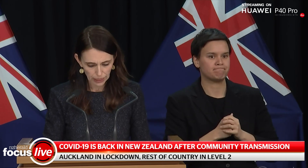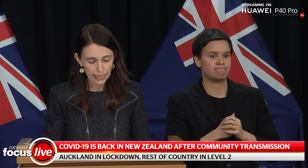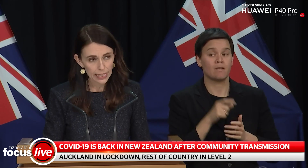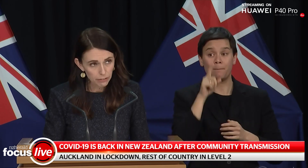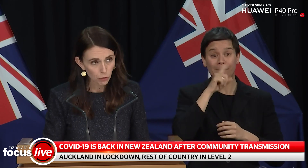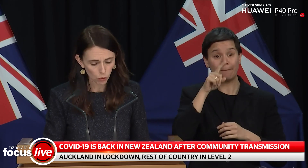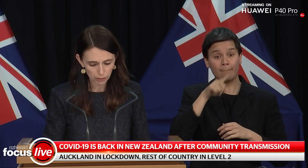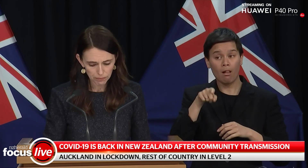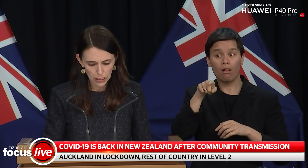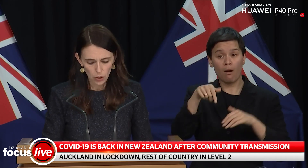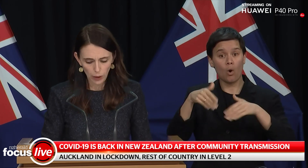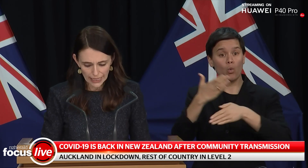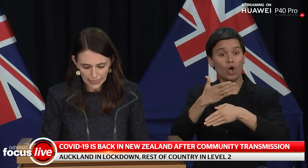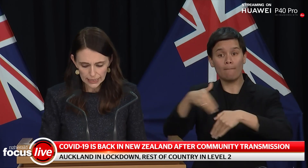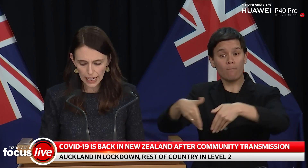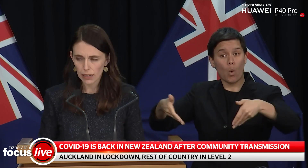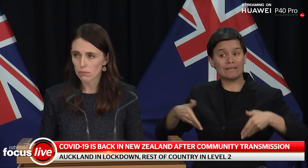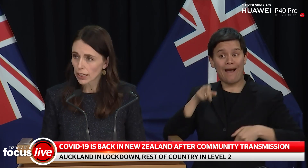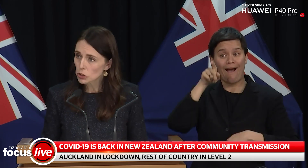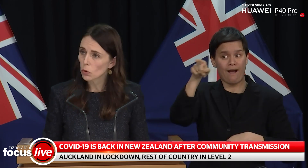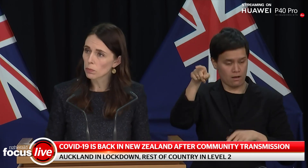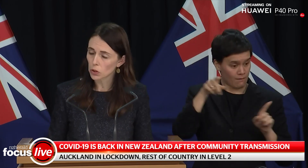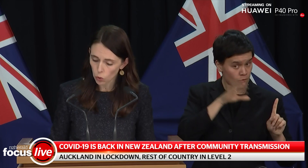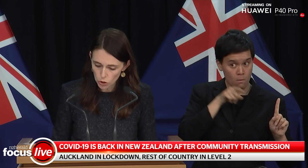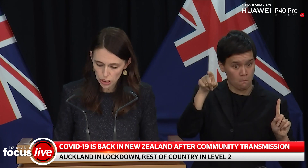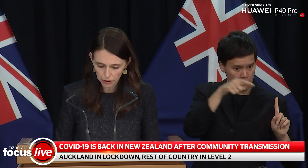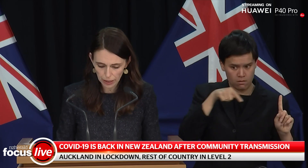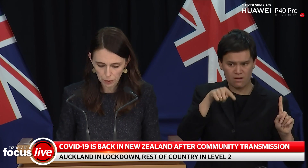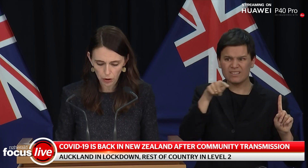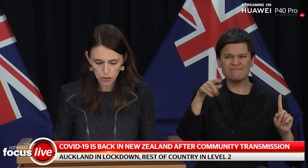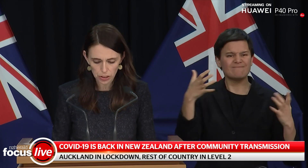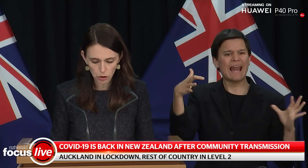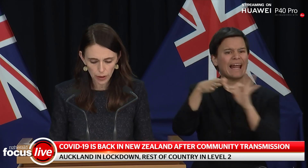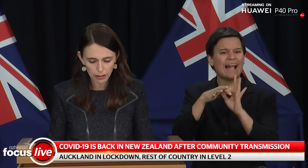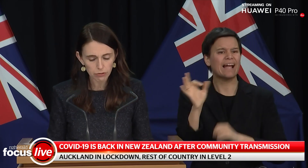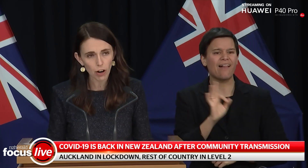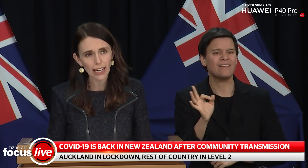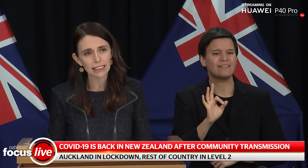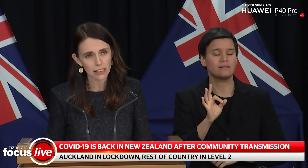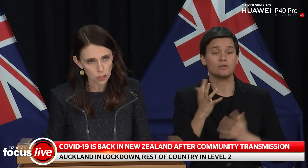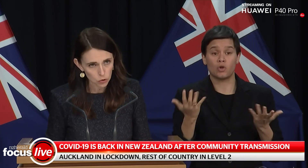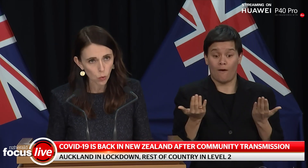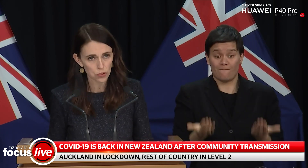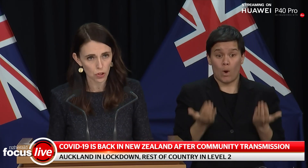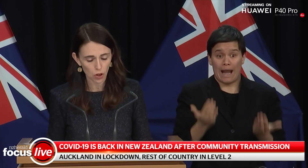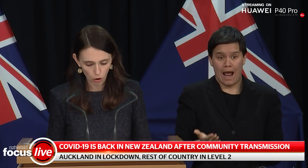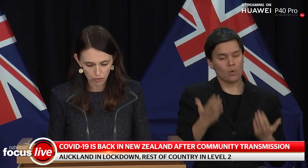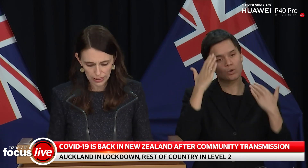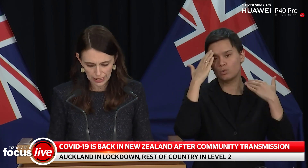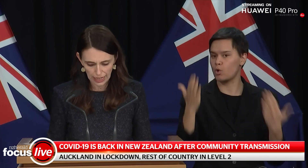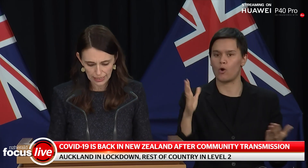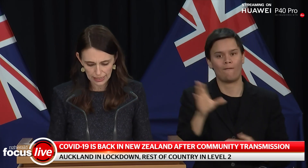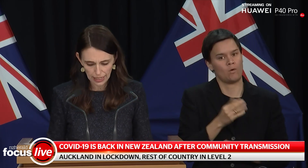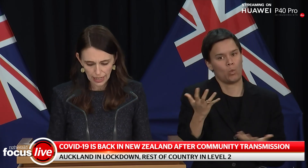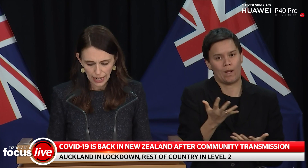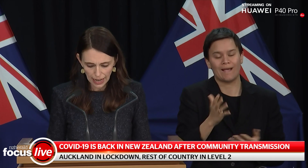Therefore, we need to take a much more precautionary approach until we can find the source of